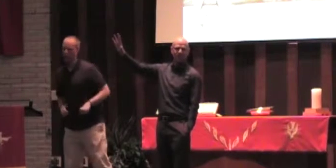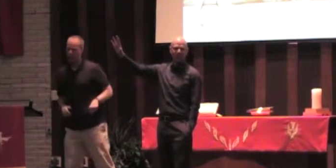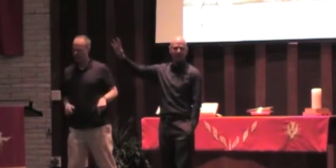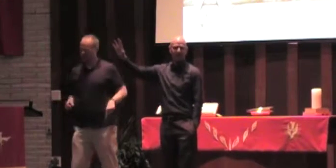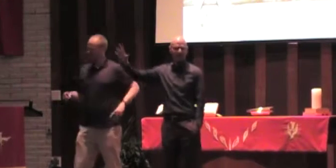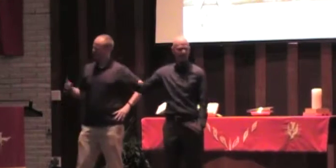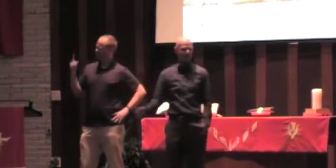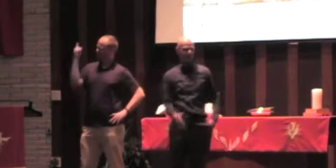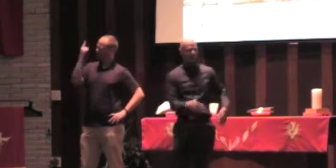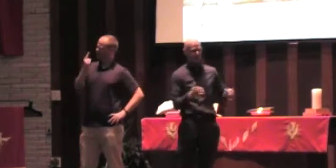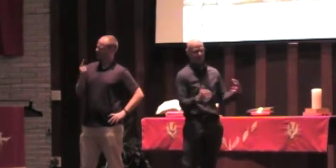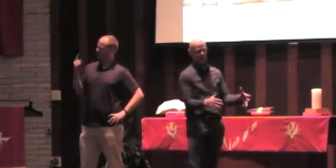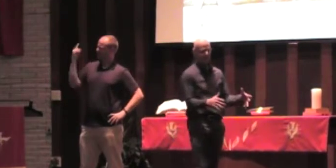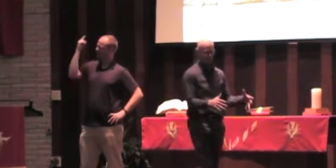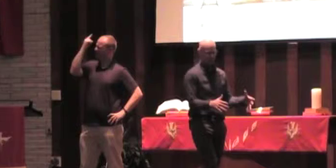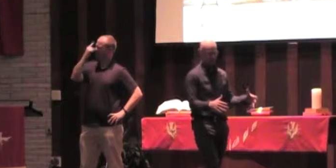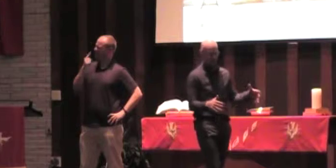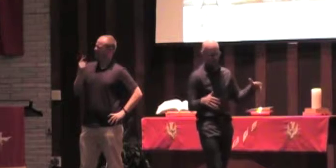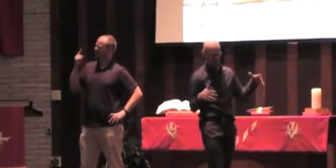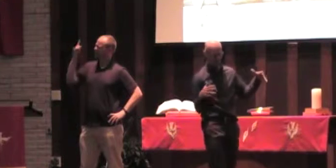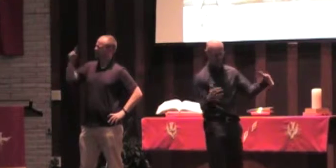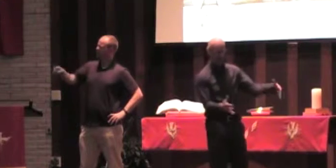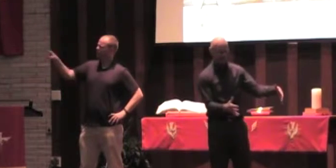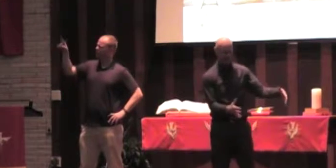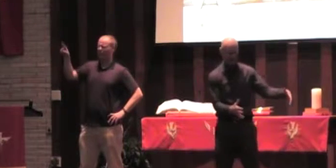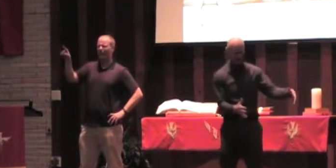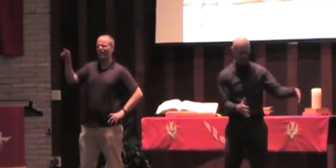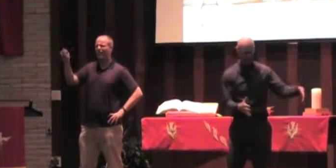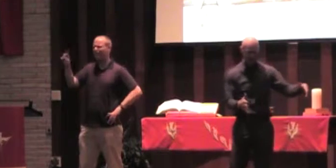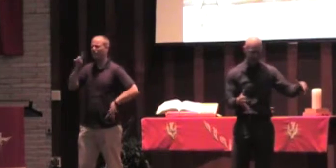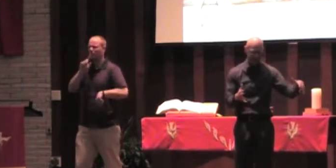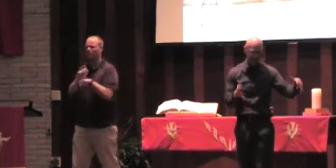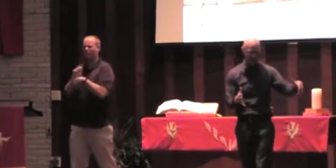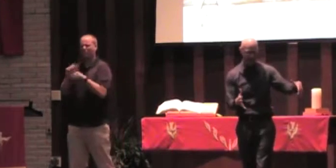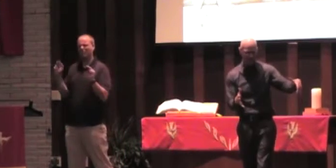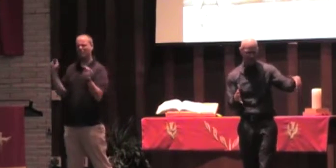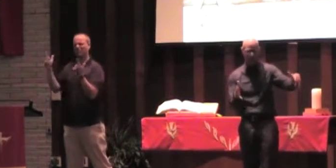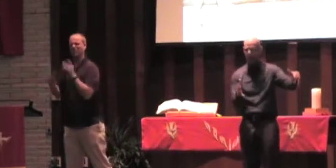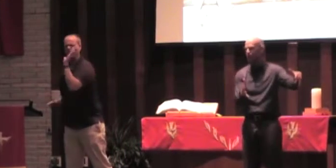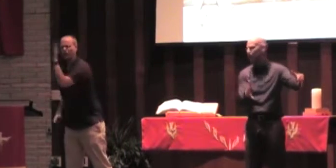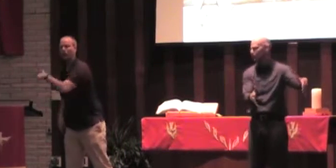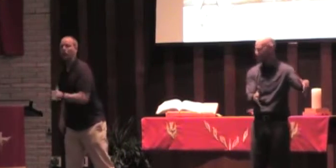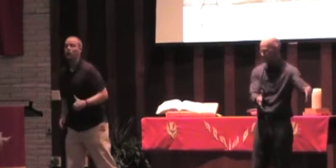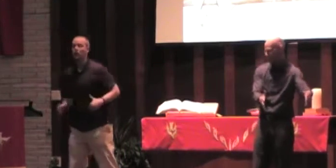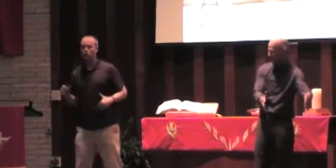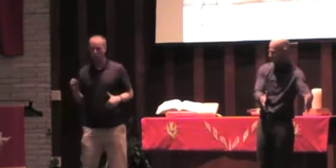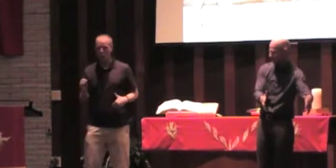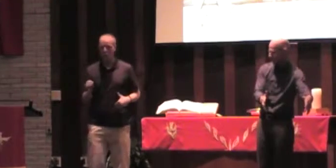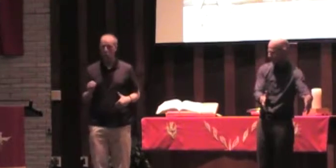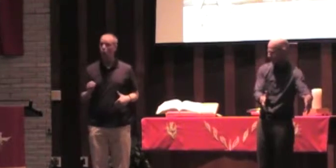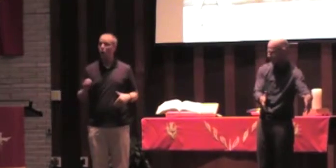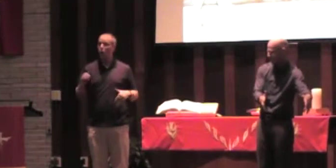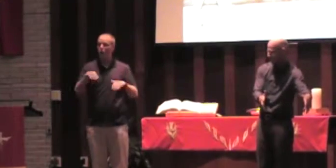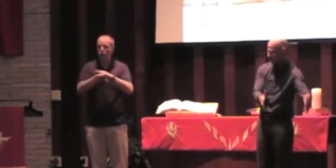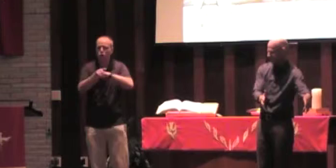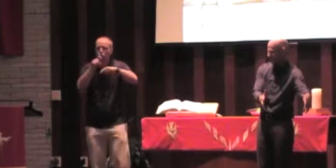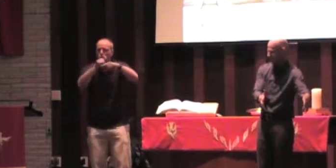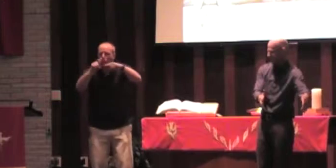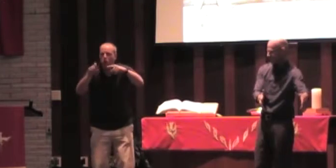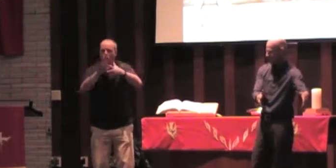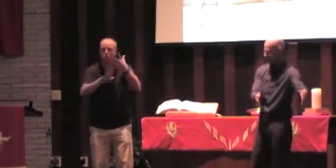So they went into their treasure chests, they went into their closets, and they grabbed their sorcery scrolls.